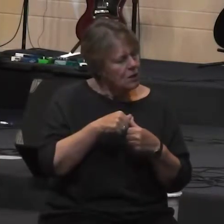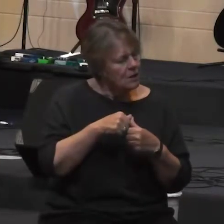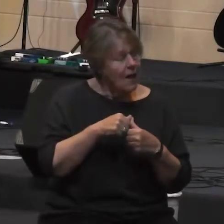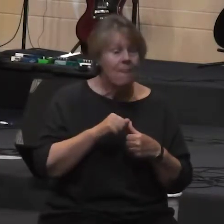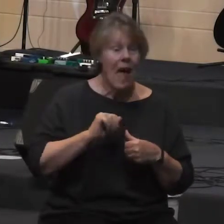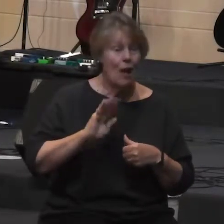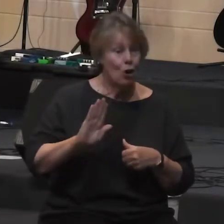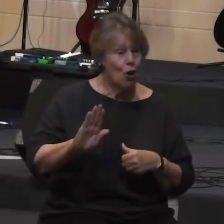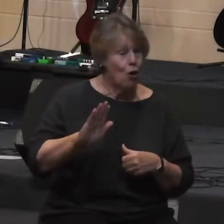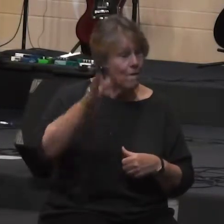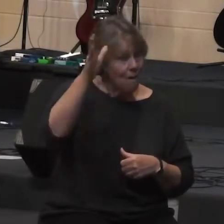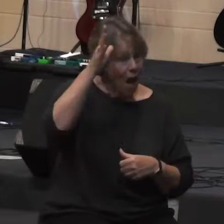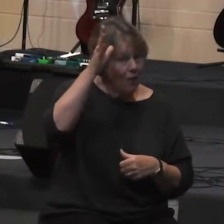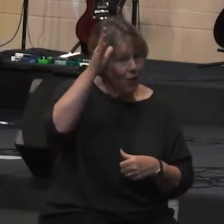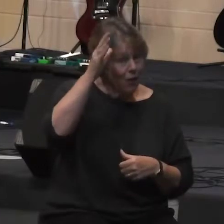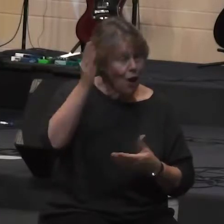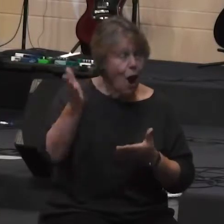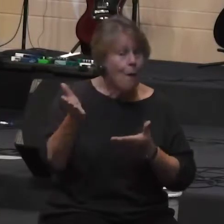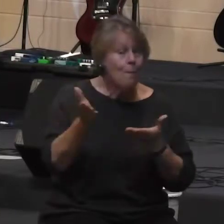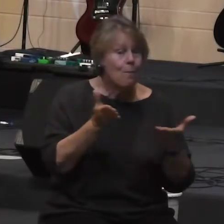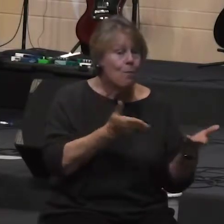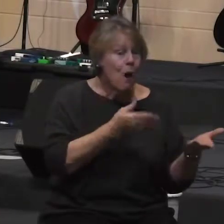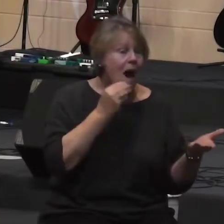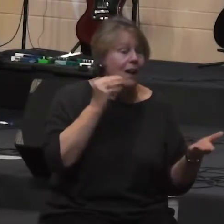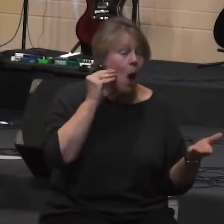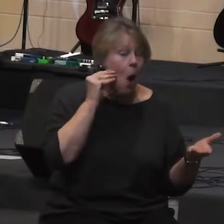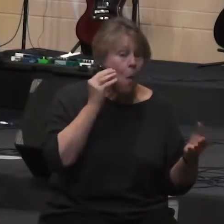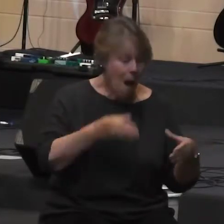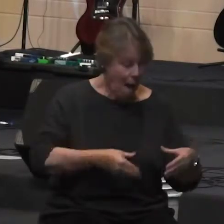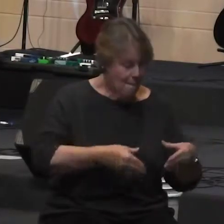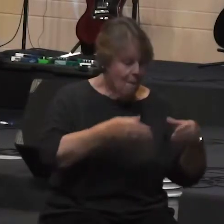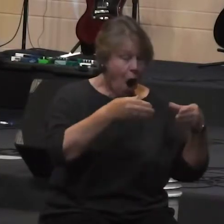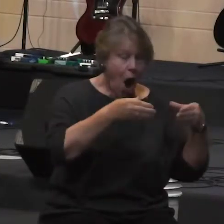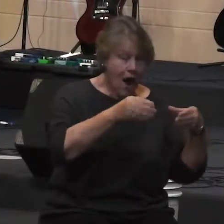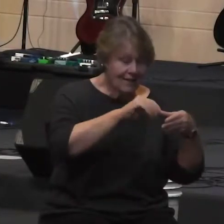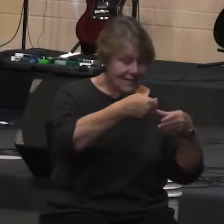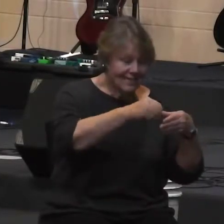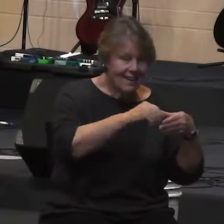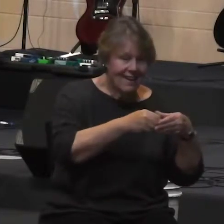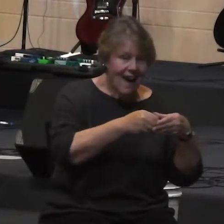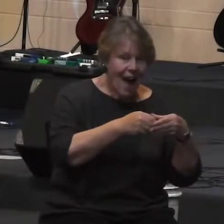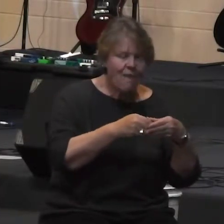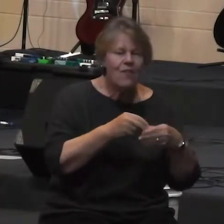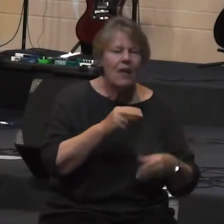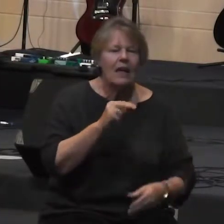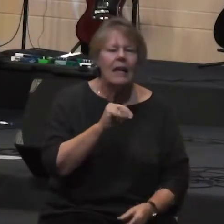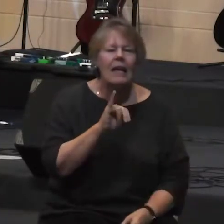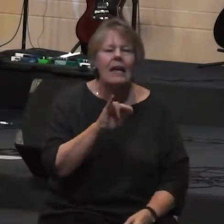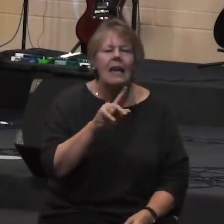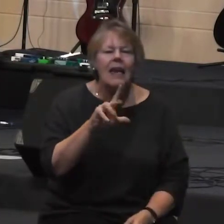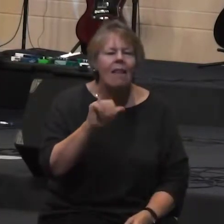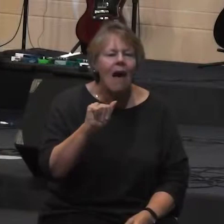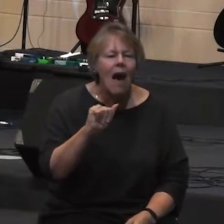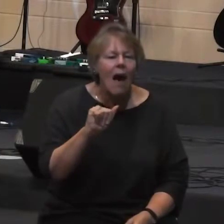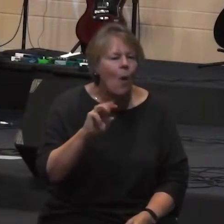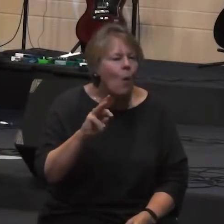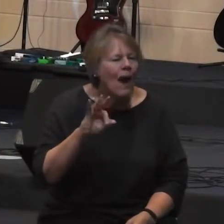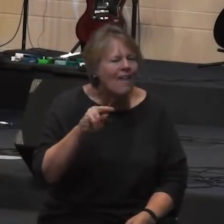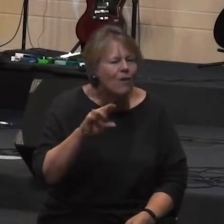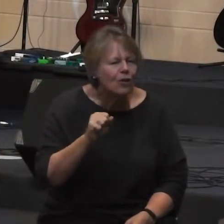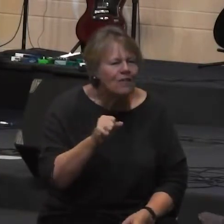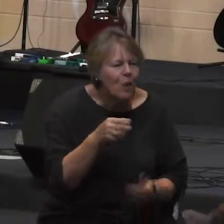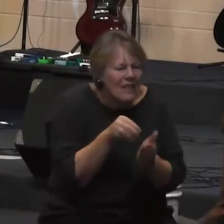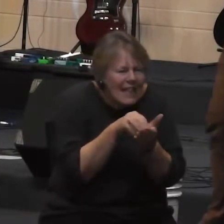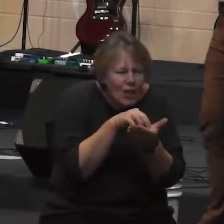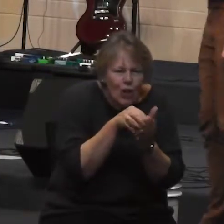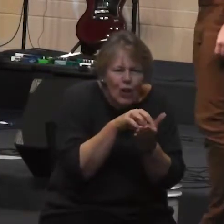Nilla wafers you guys know Nilla wafers right the little vanilla all of our mouths are kind of watering right now I should probably